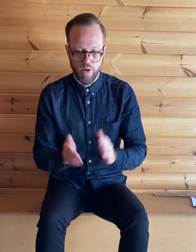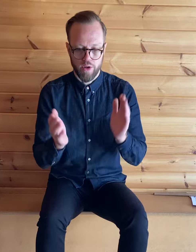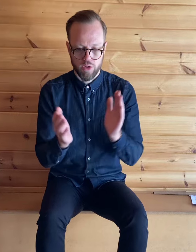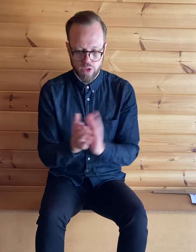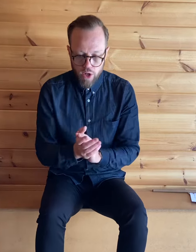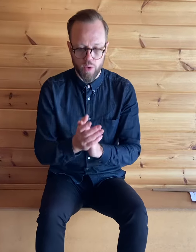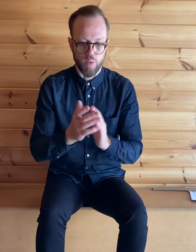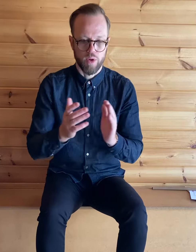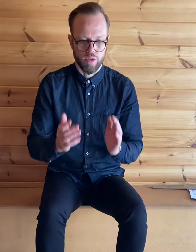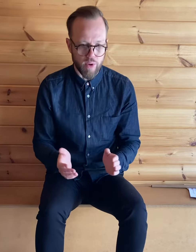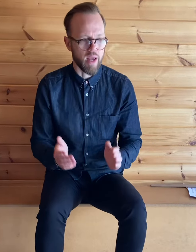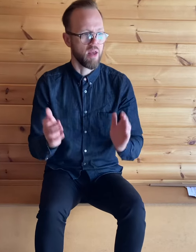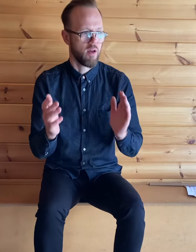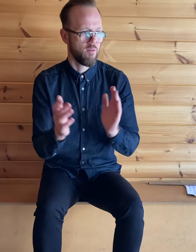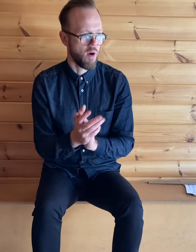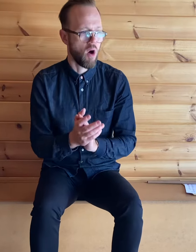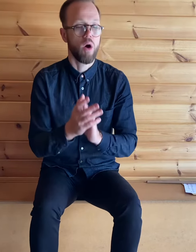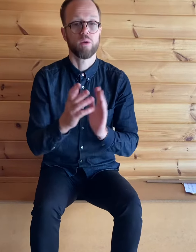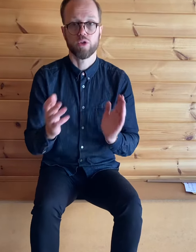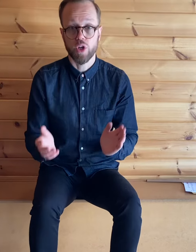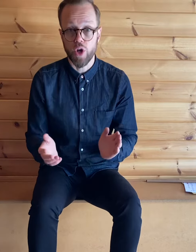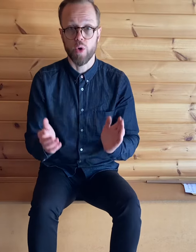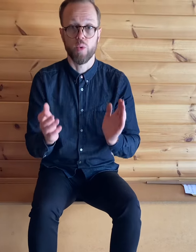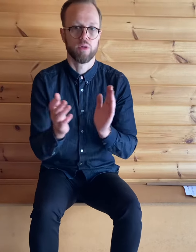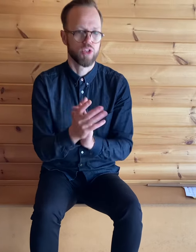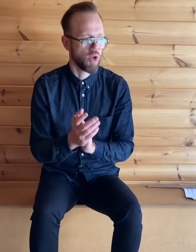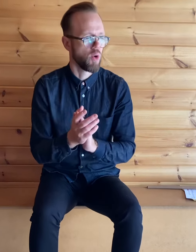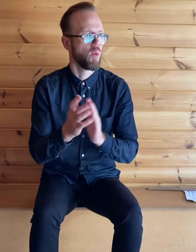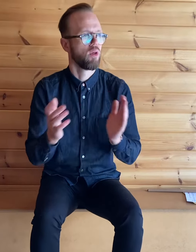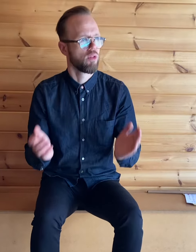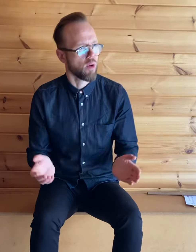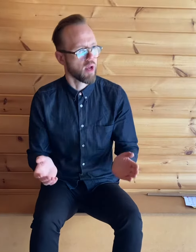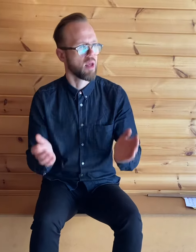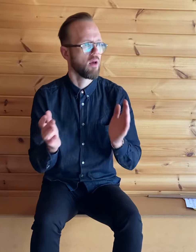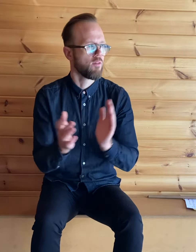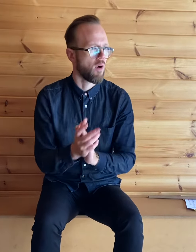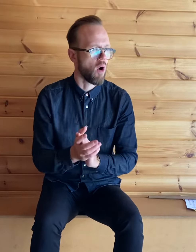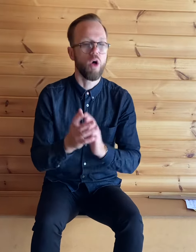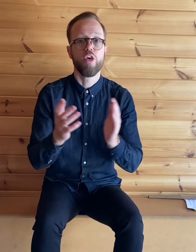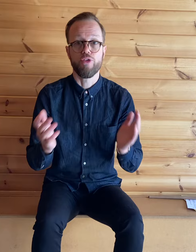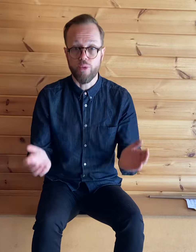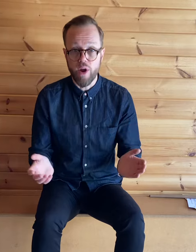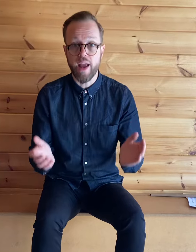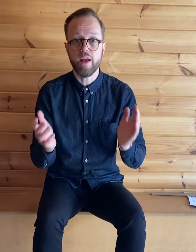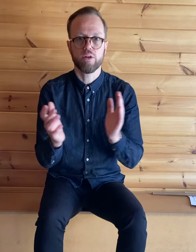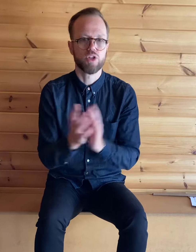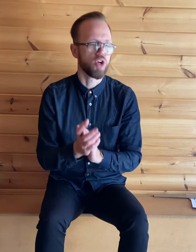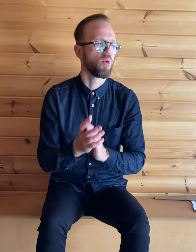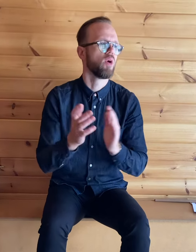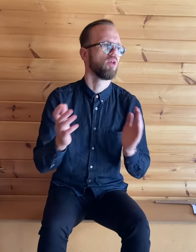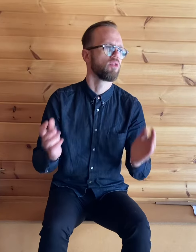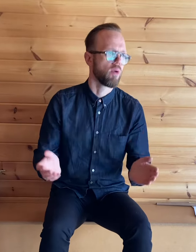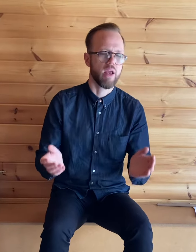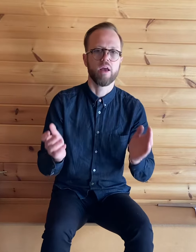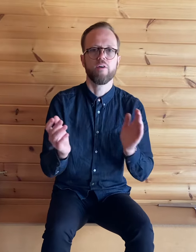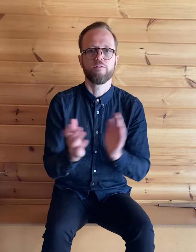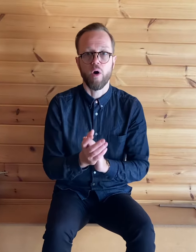two three four two three four